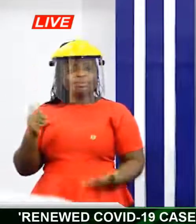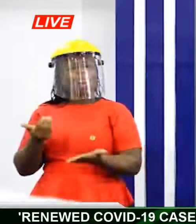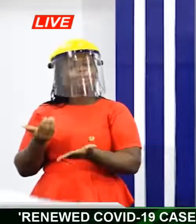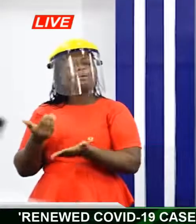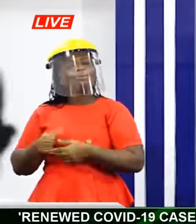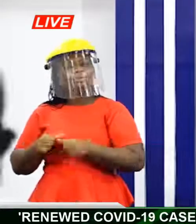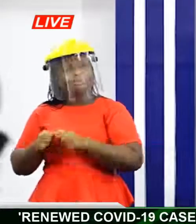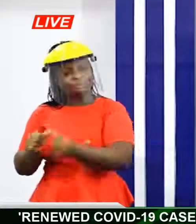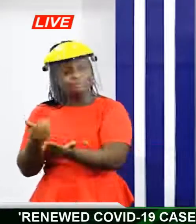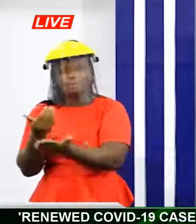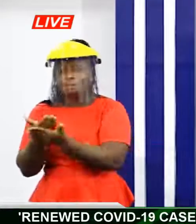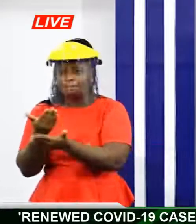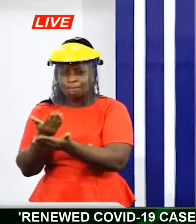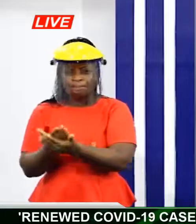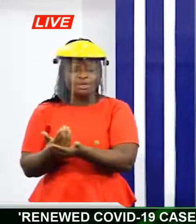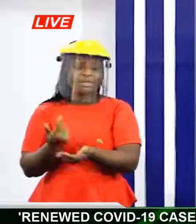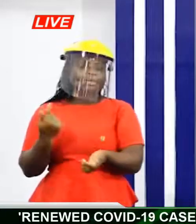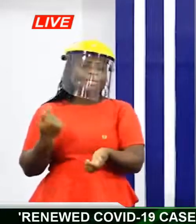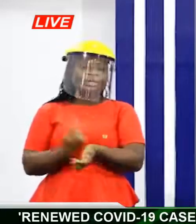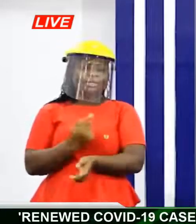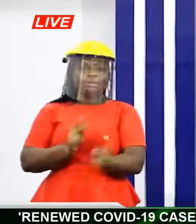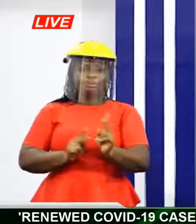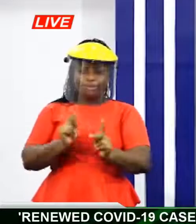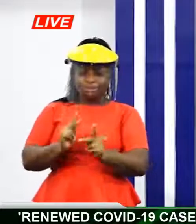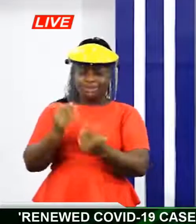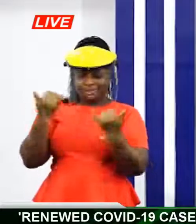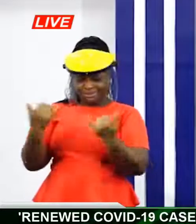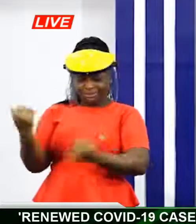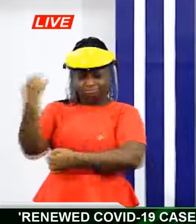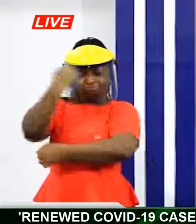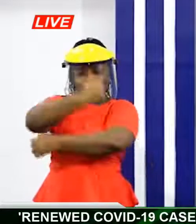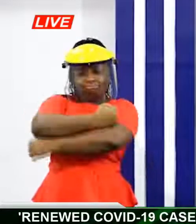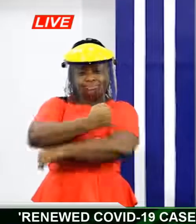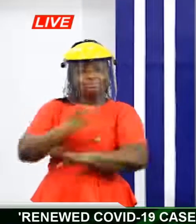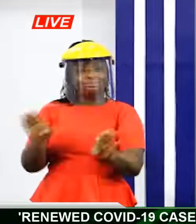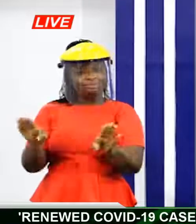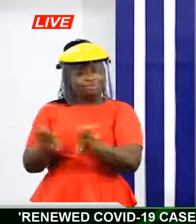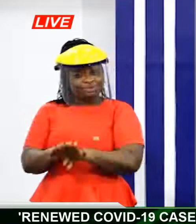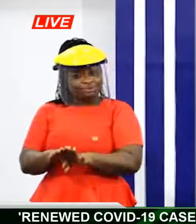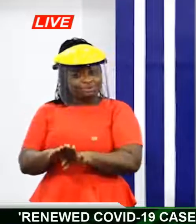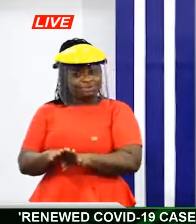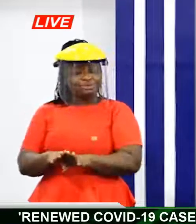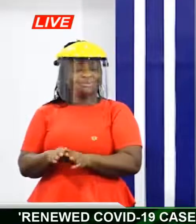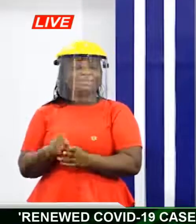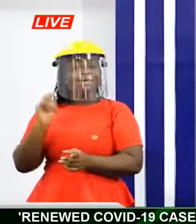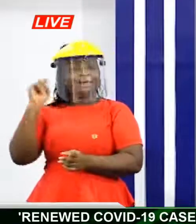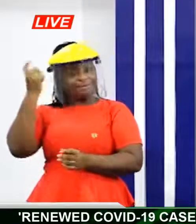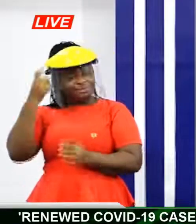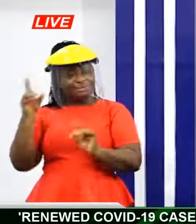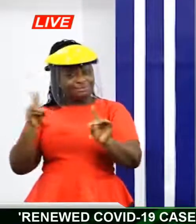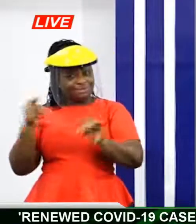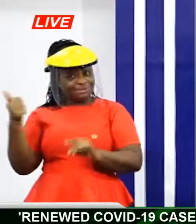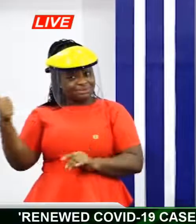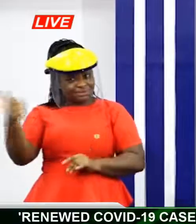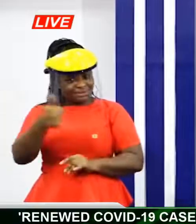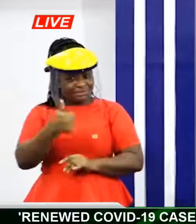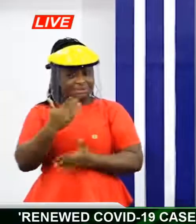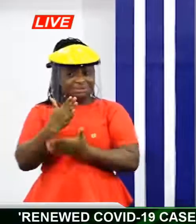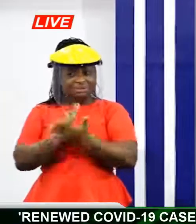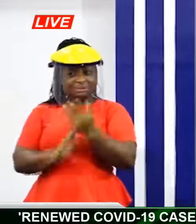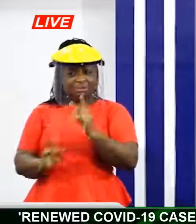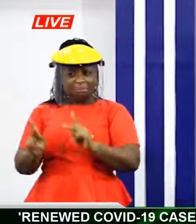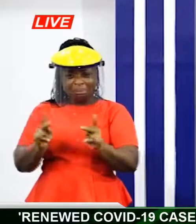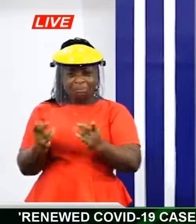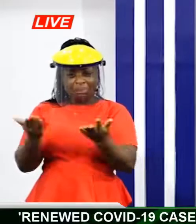The borders have been closed as a first-line protection. The state can do that one for you. Even while you have some who want to bring